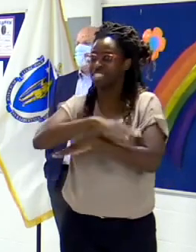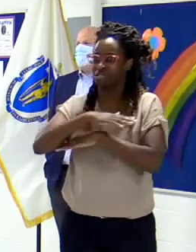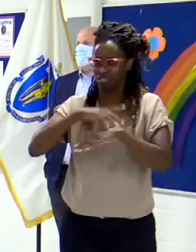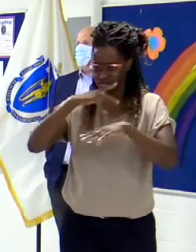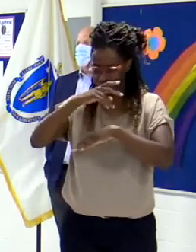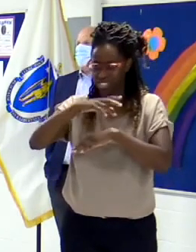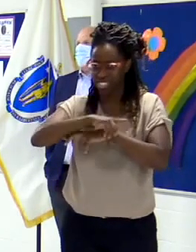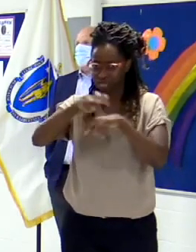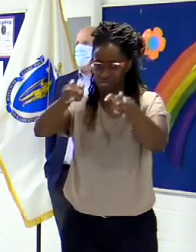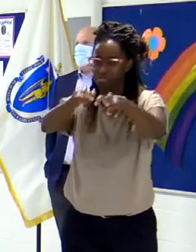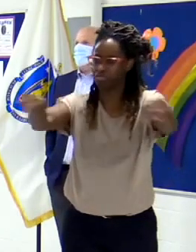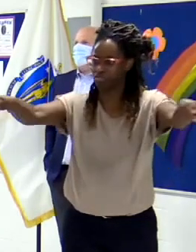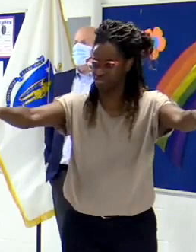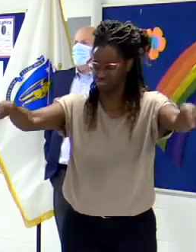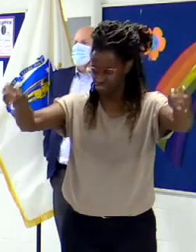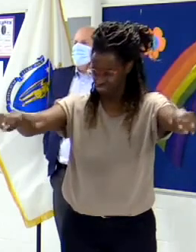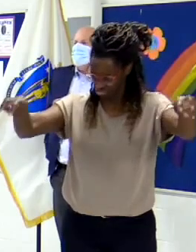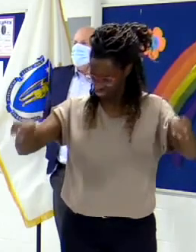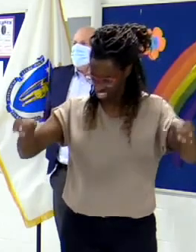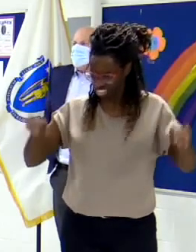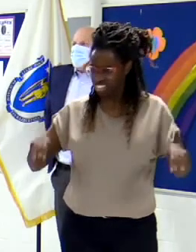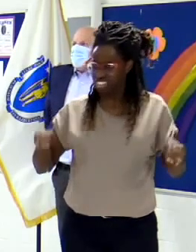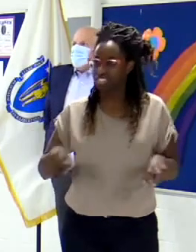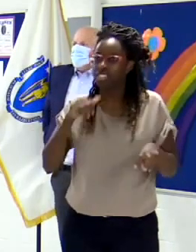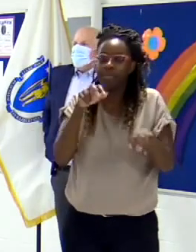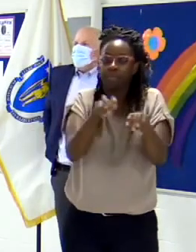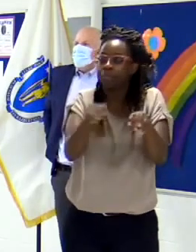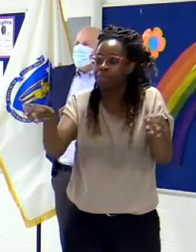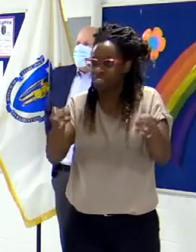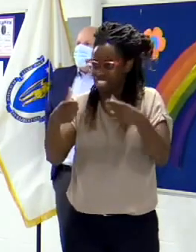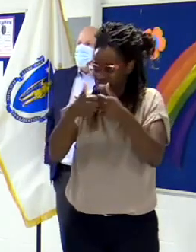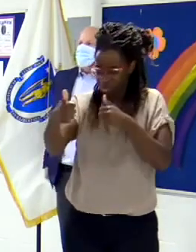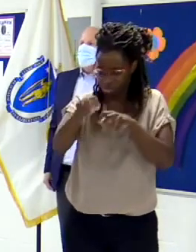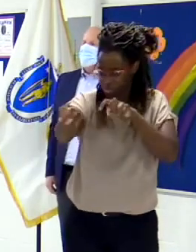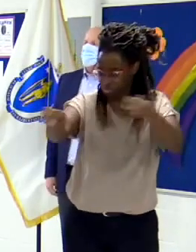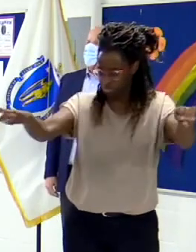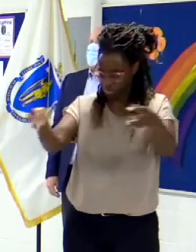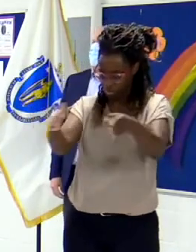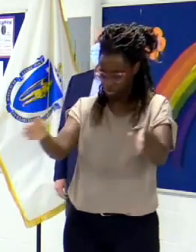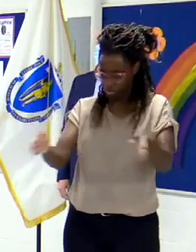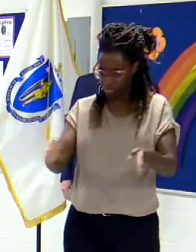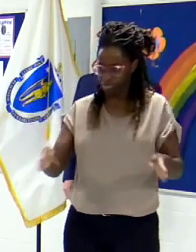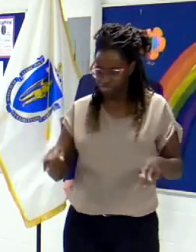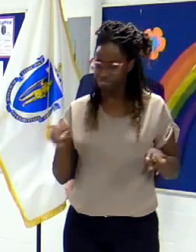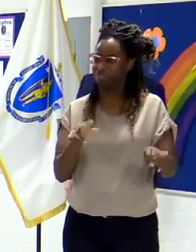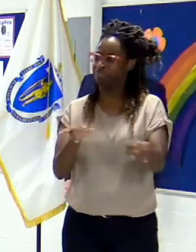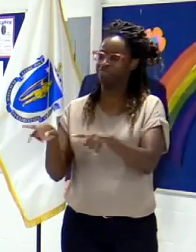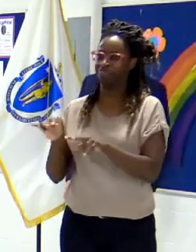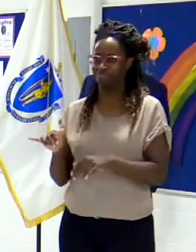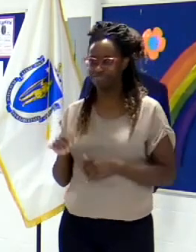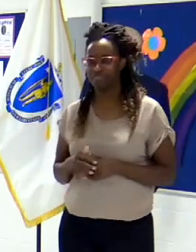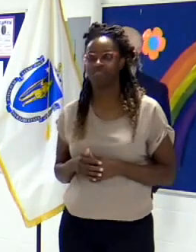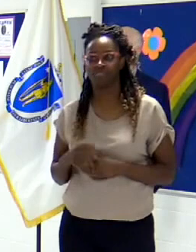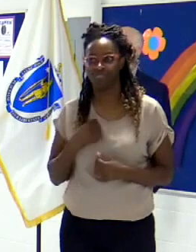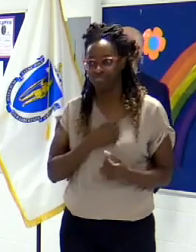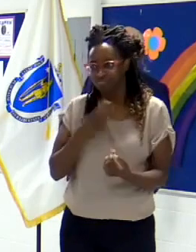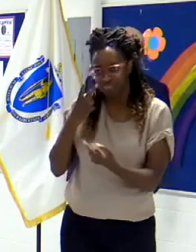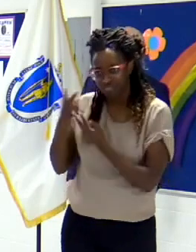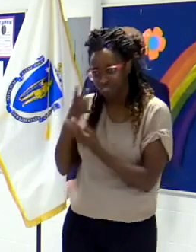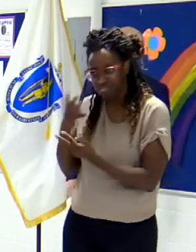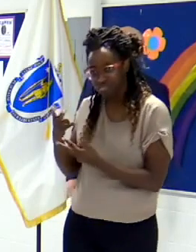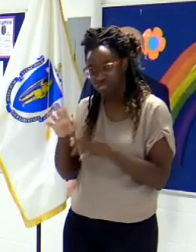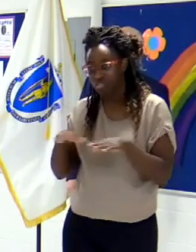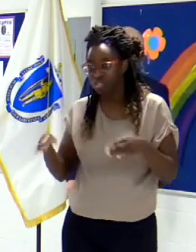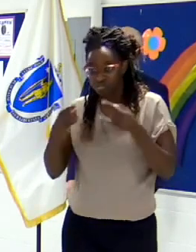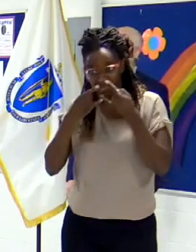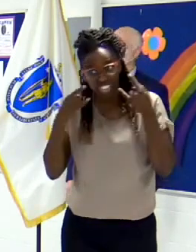to create the kind of distance you want to create for the kids. And the other thing is every kid, every child we saw as we wandered through there was wearing